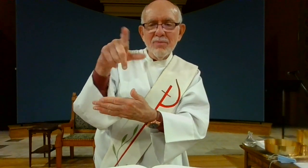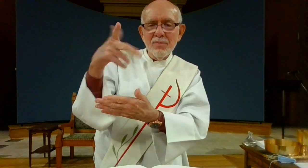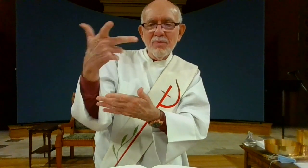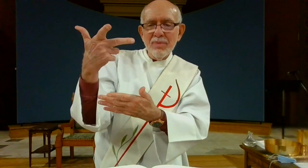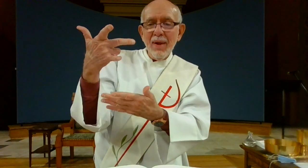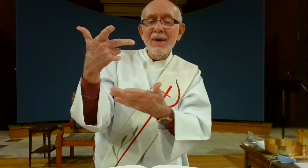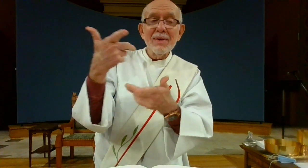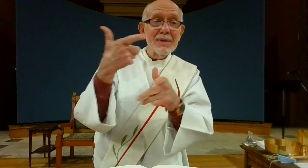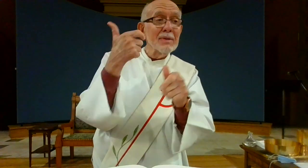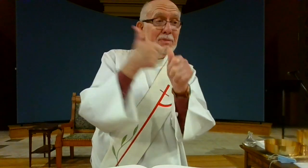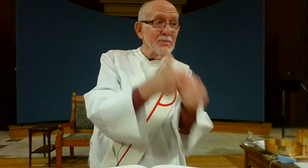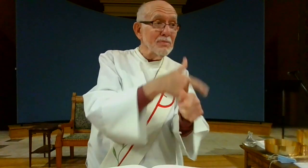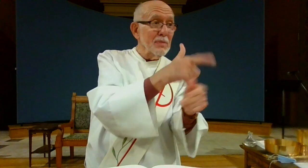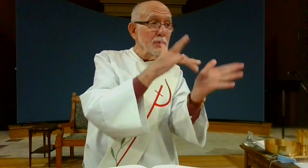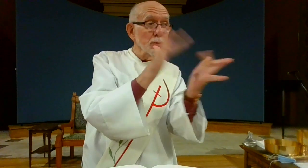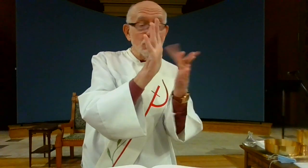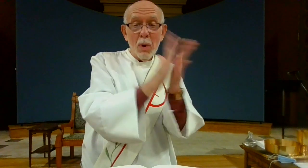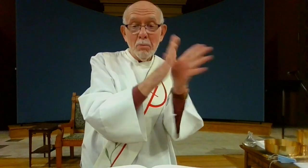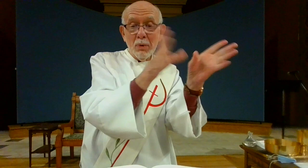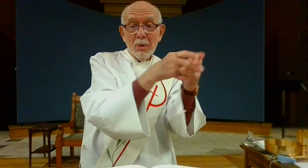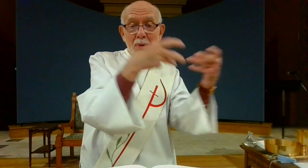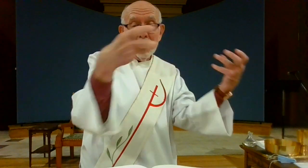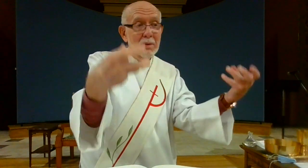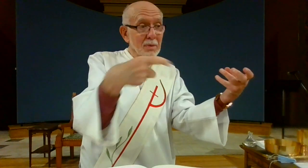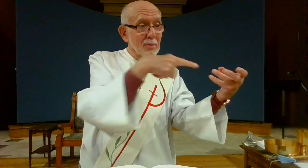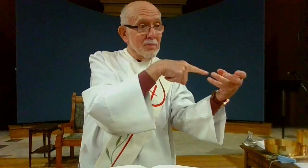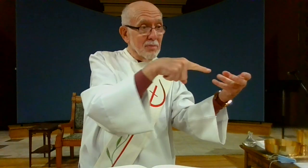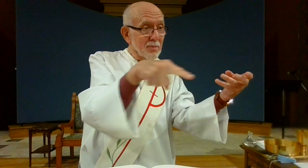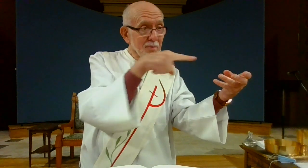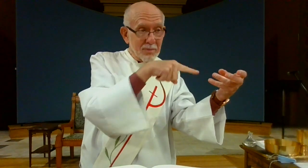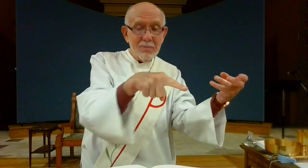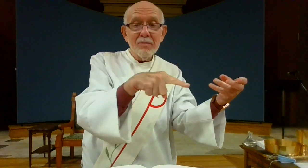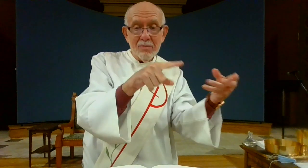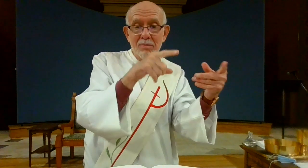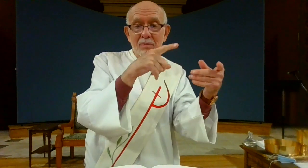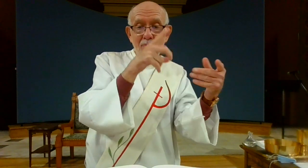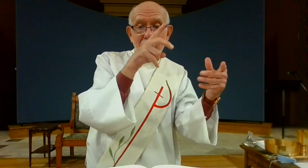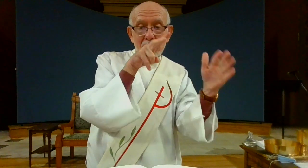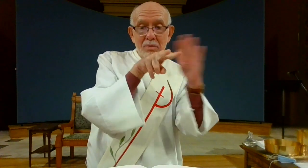in order that the scripture might be fulfilled